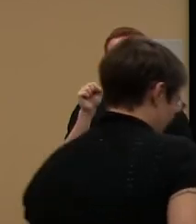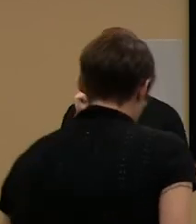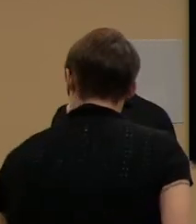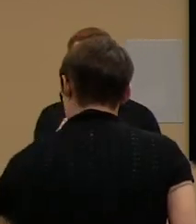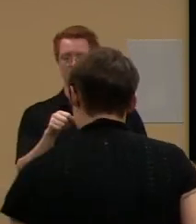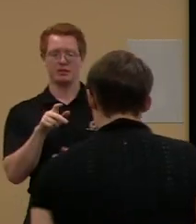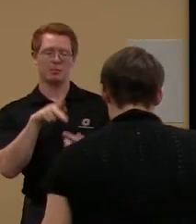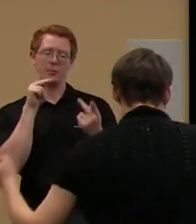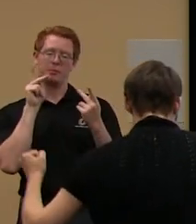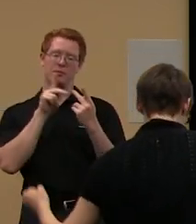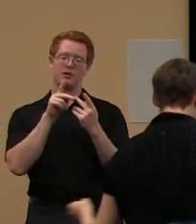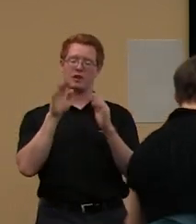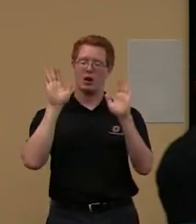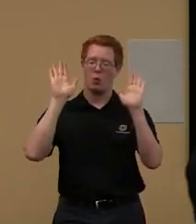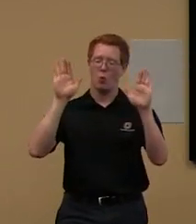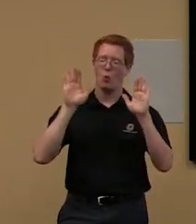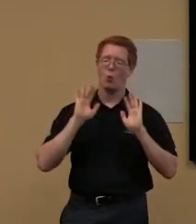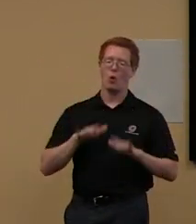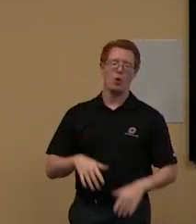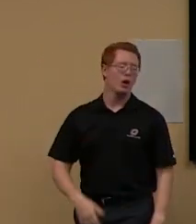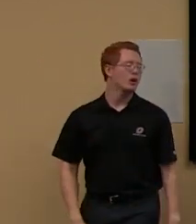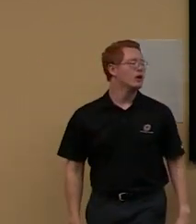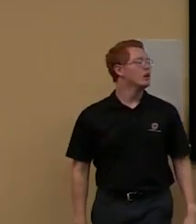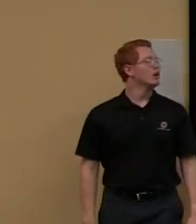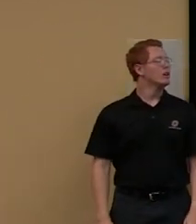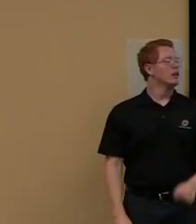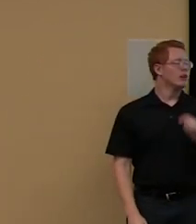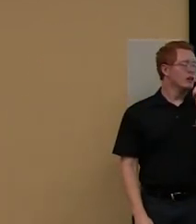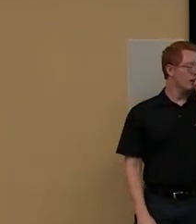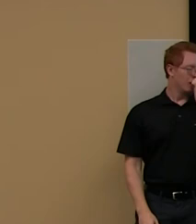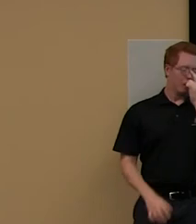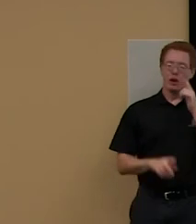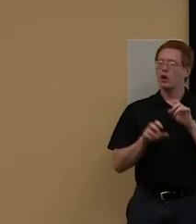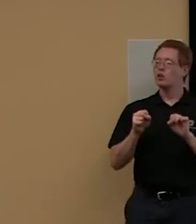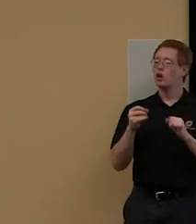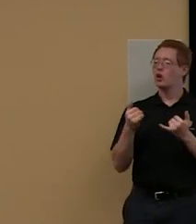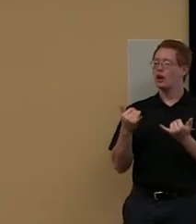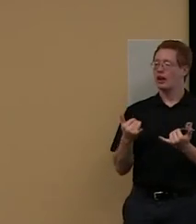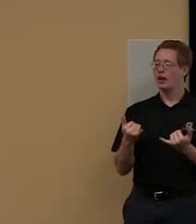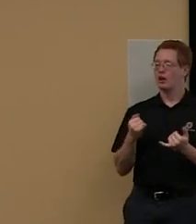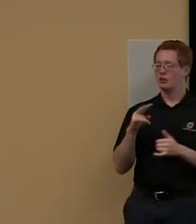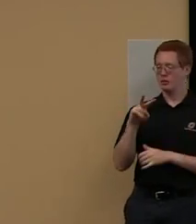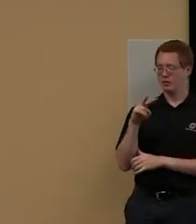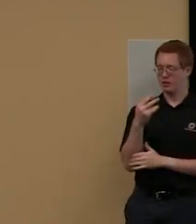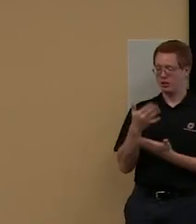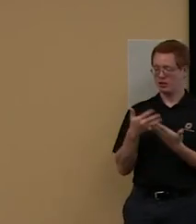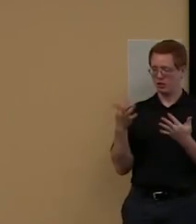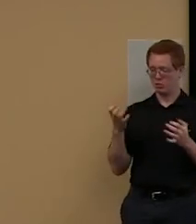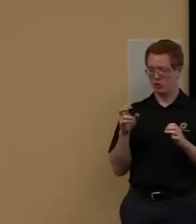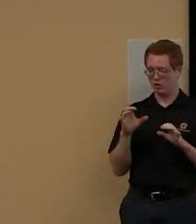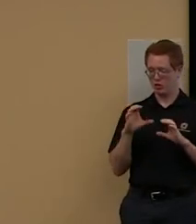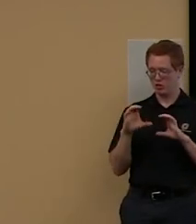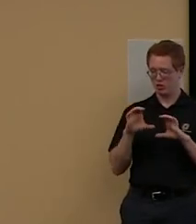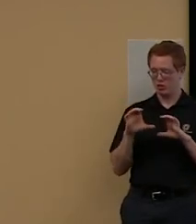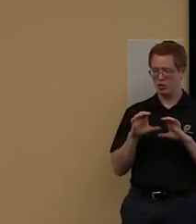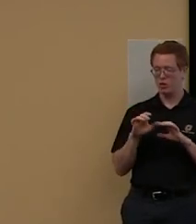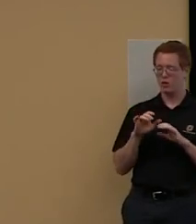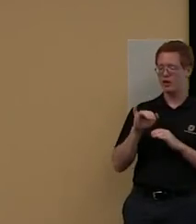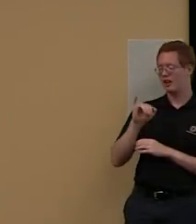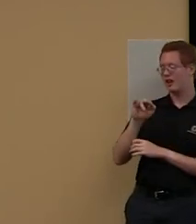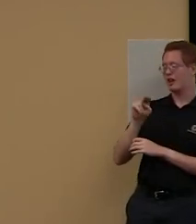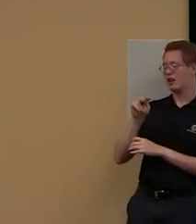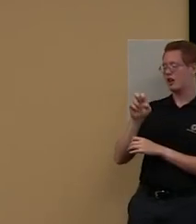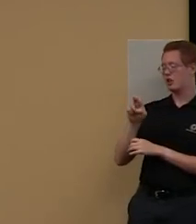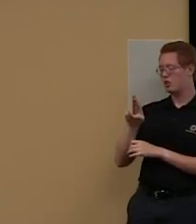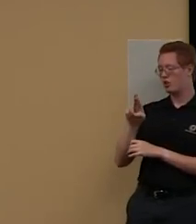all right fantastic yay all as well and then so then the second thing and what we want to do is do that interlibrary loan so